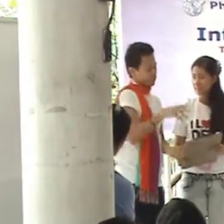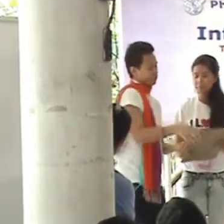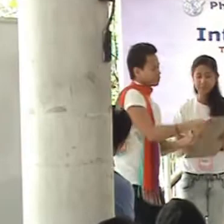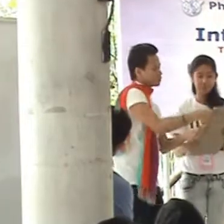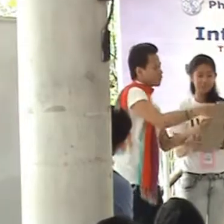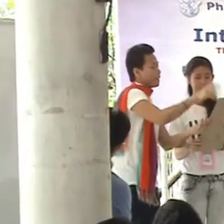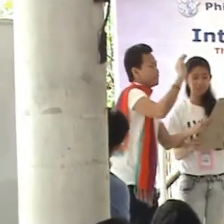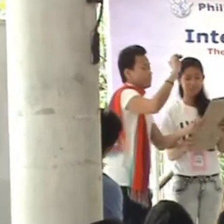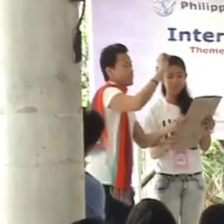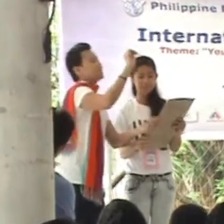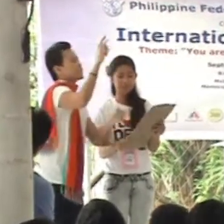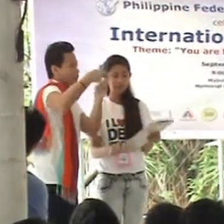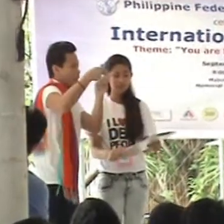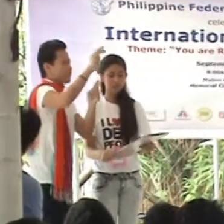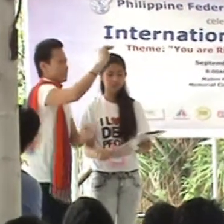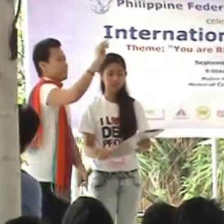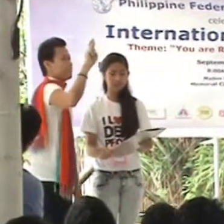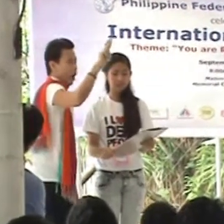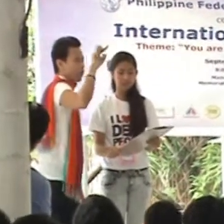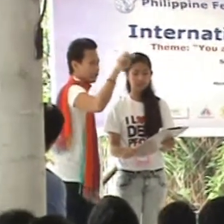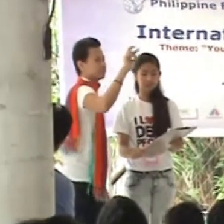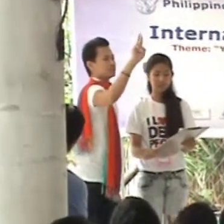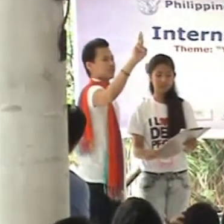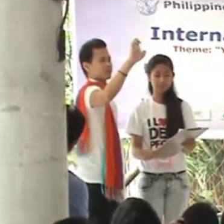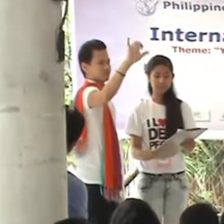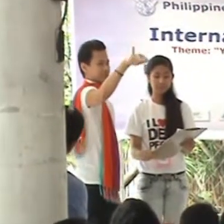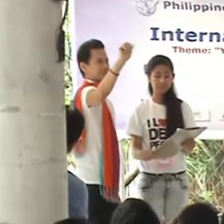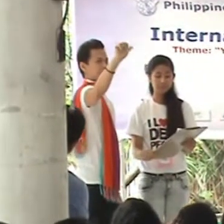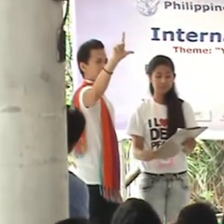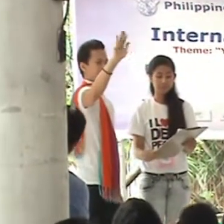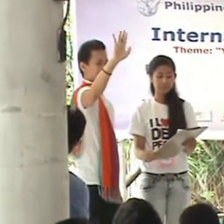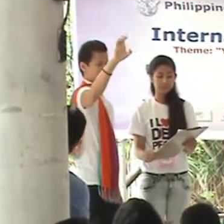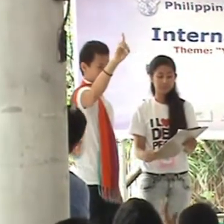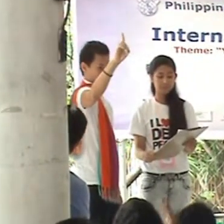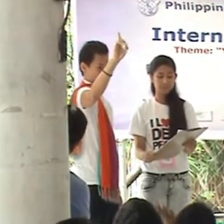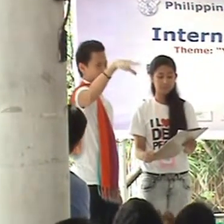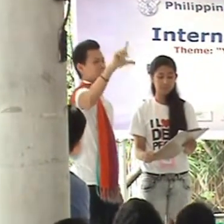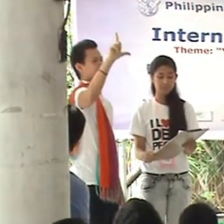teka, tingnan natin. Sige, okay. His name is Mr. Ray Lee.